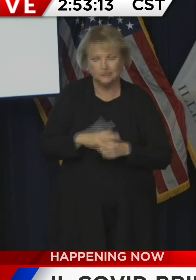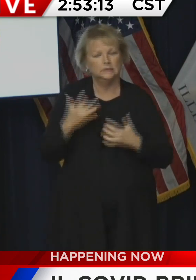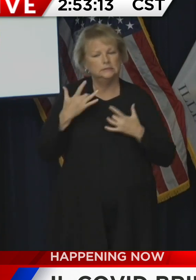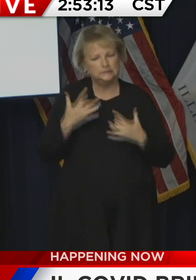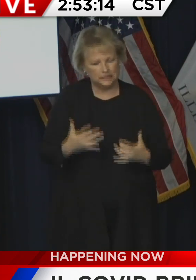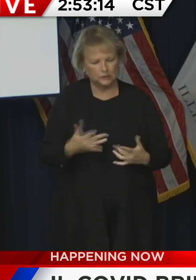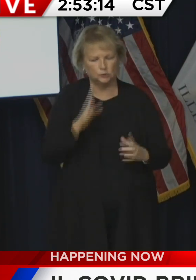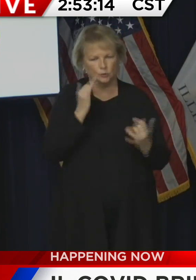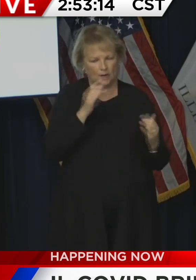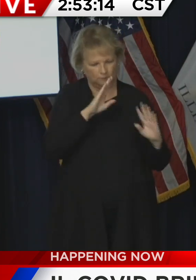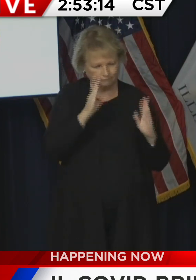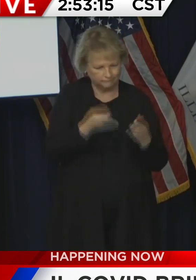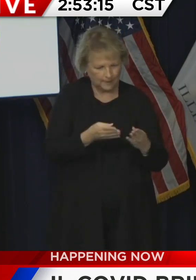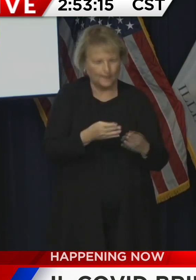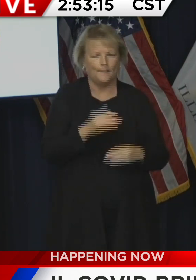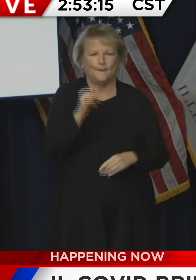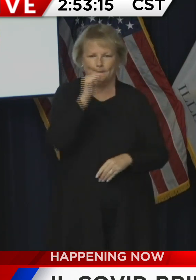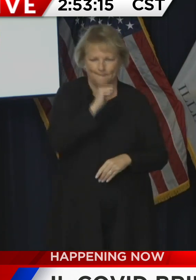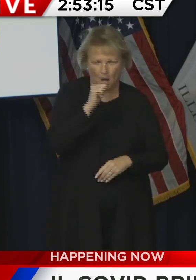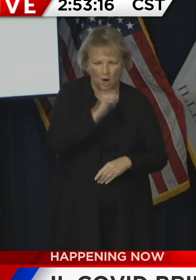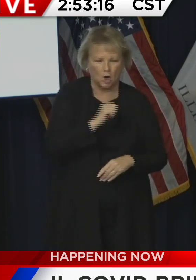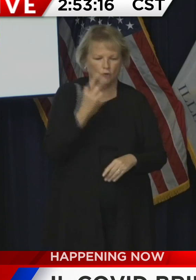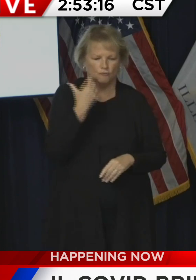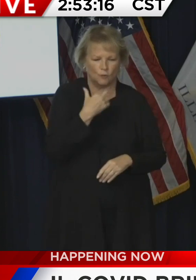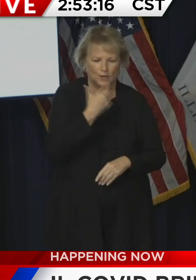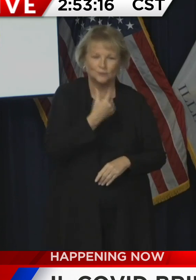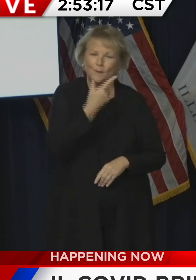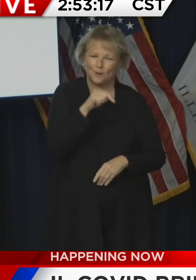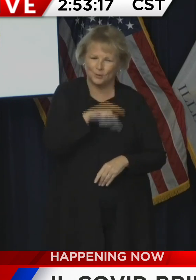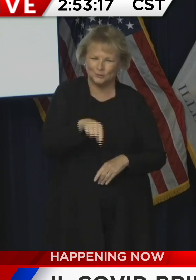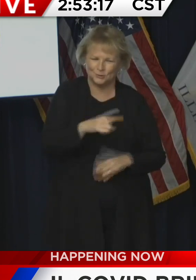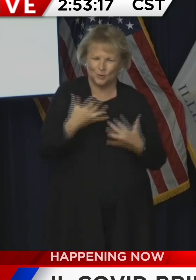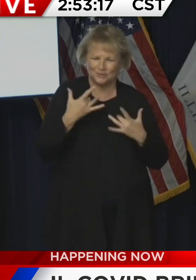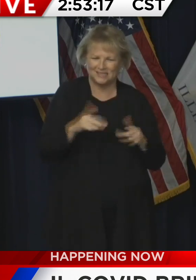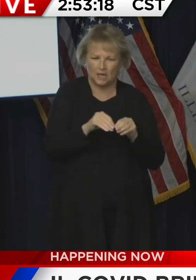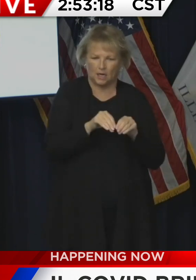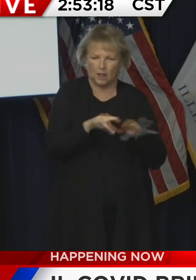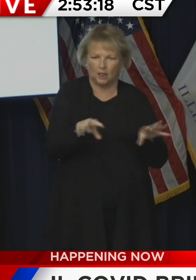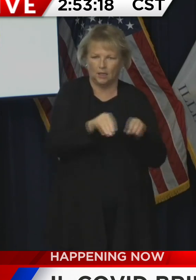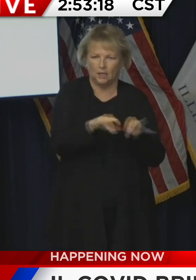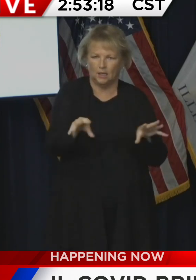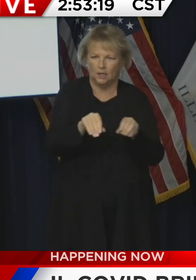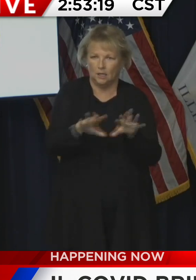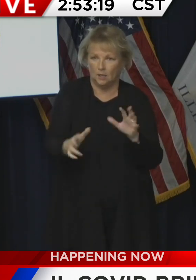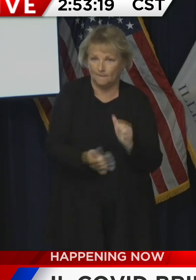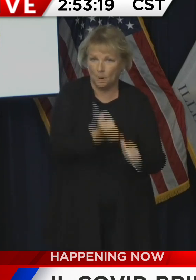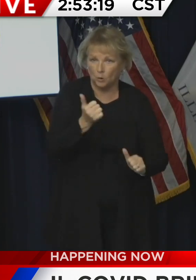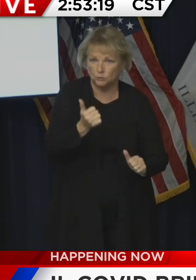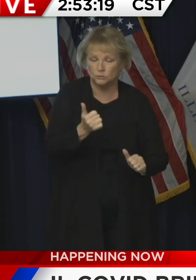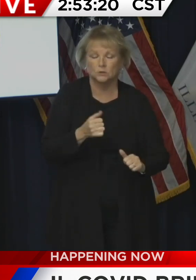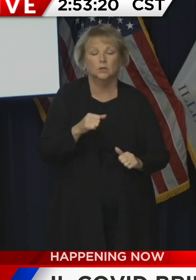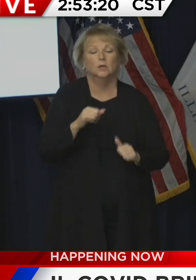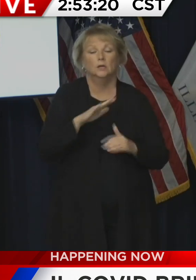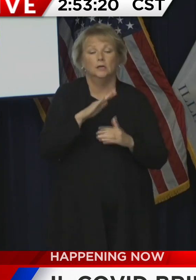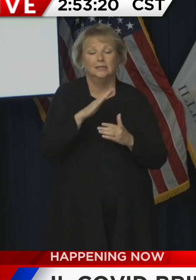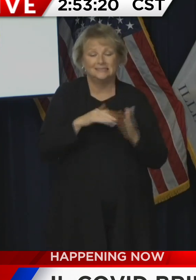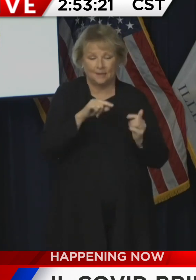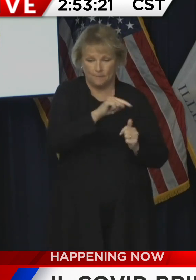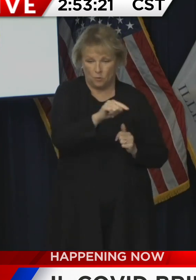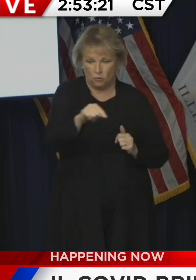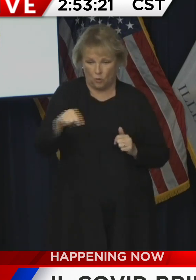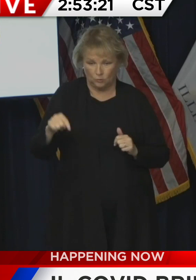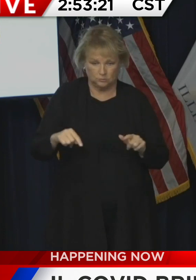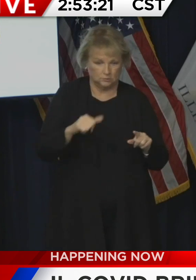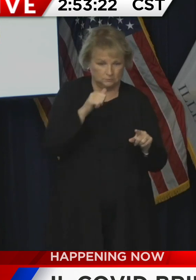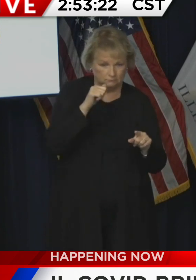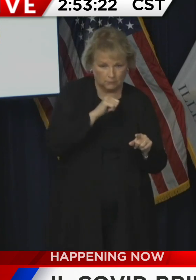on bars and restaurants because those are super spreading locations, that some of those locations